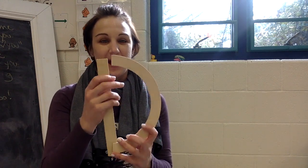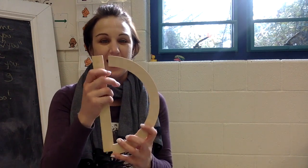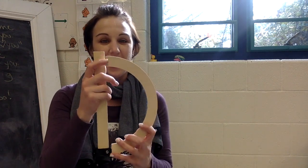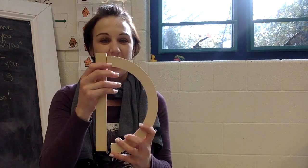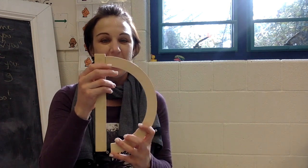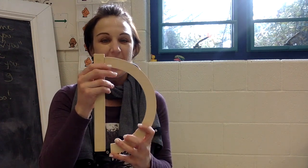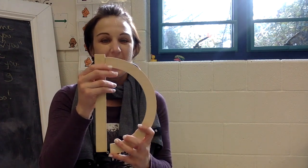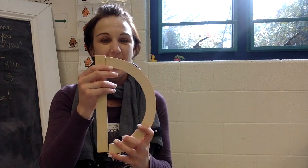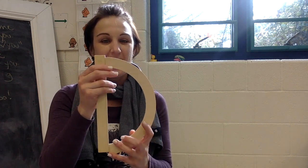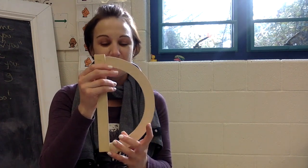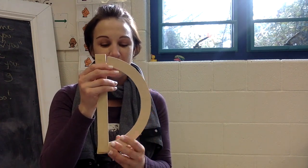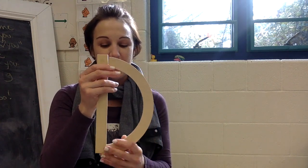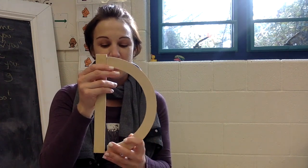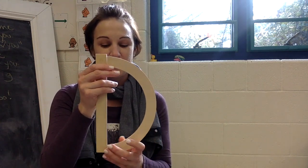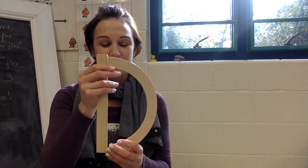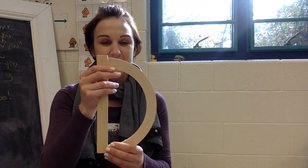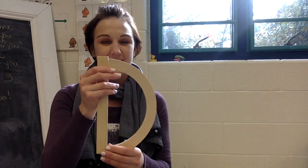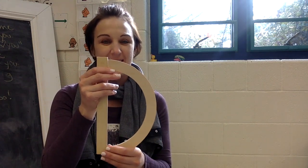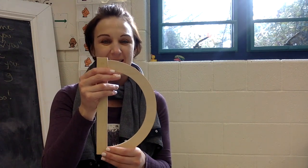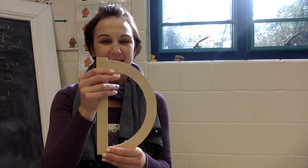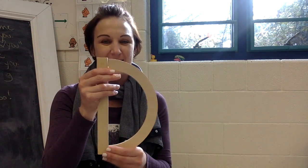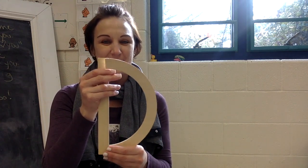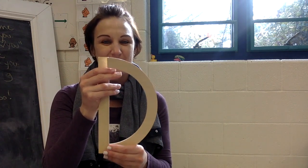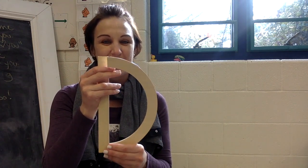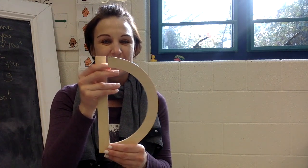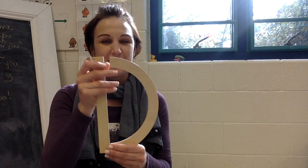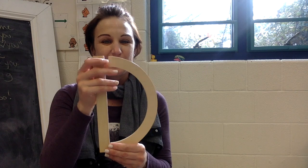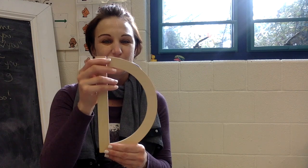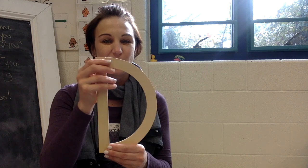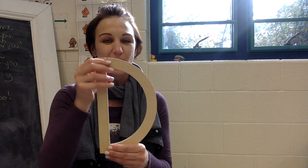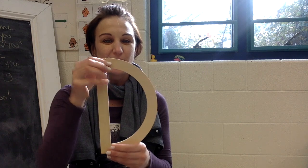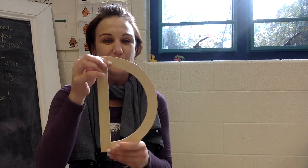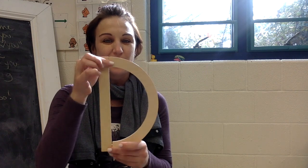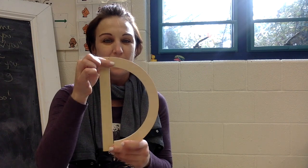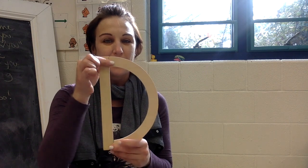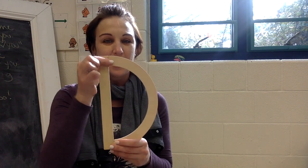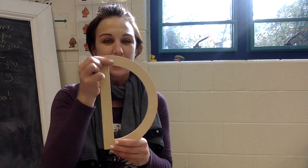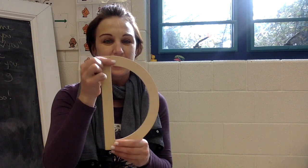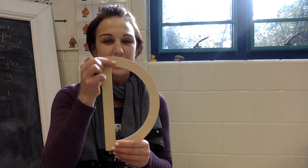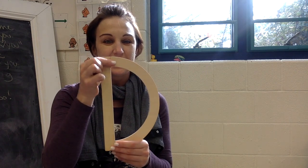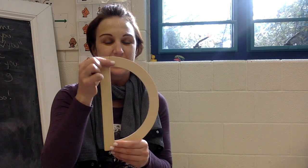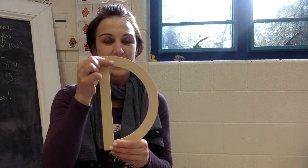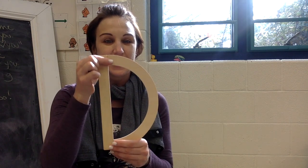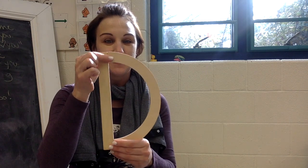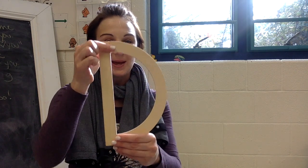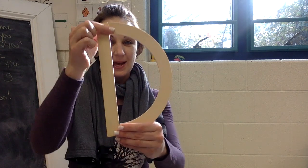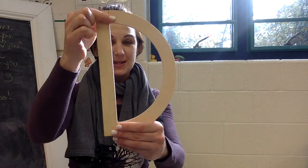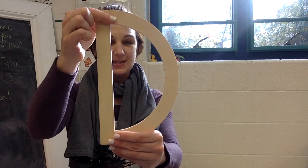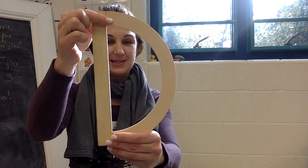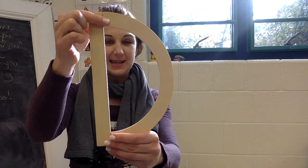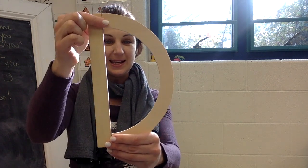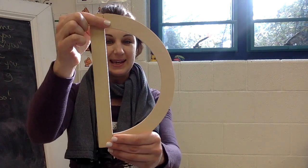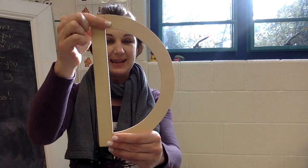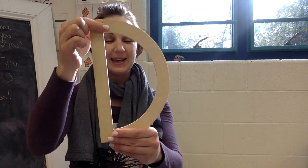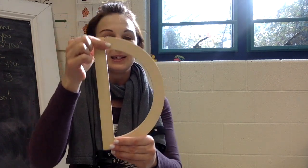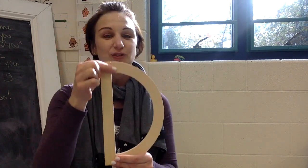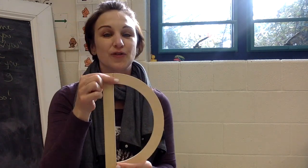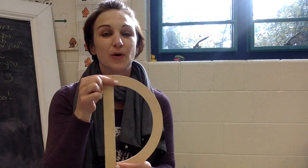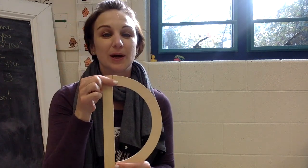I found the letter that starts my name. D is for